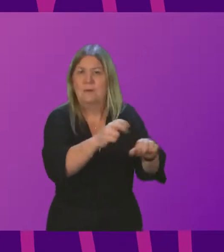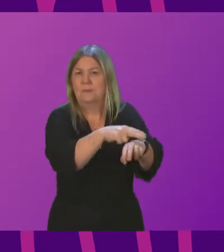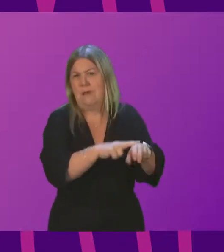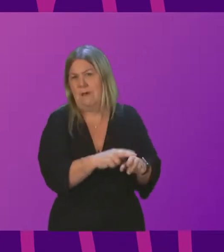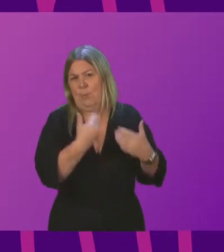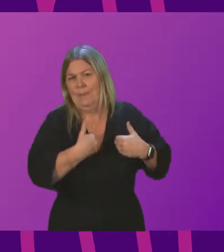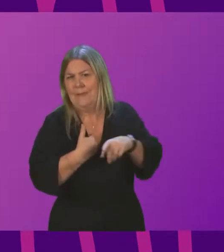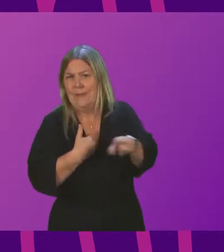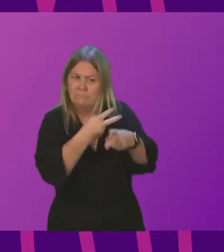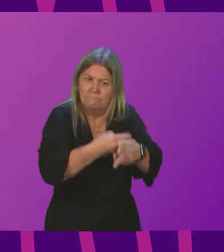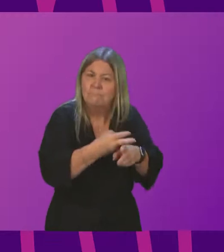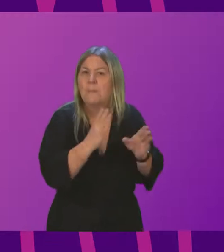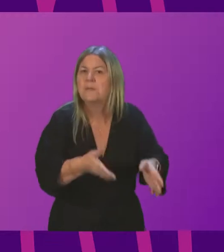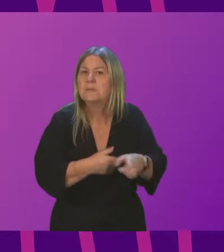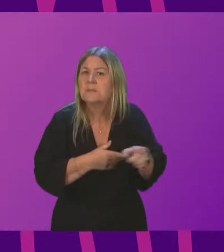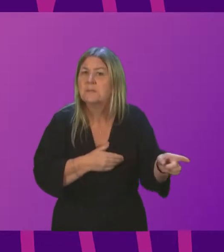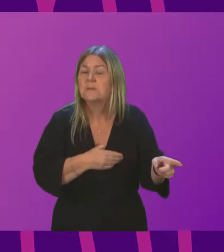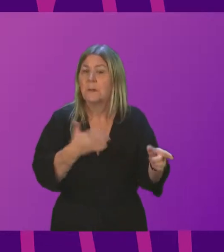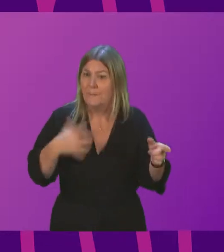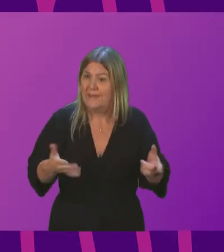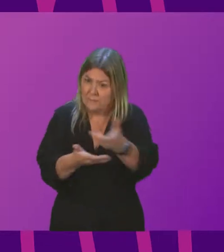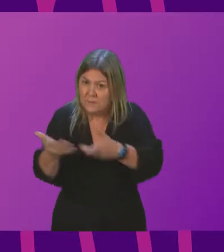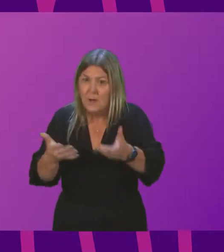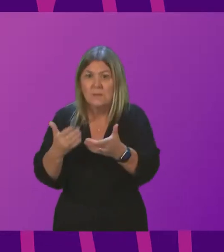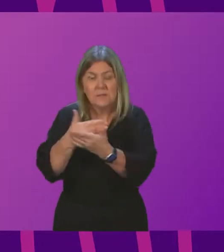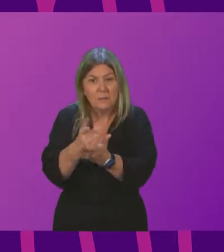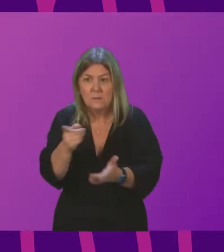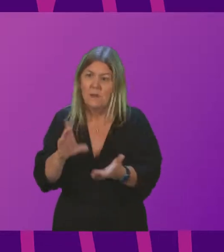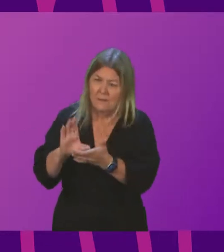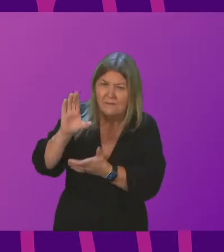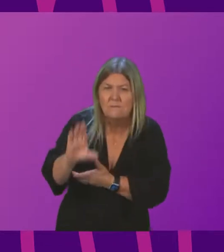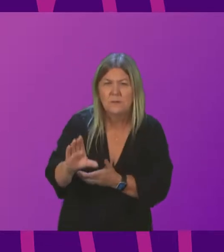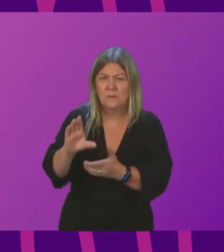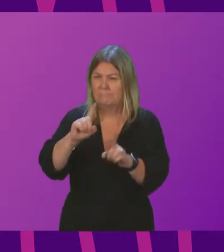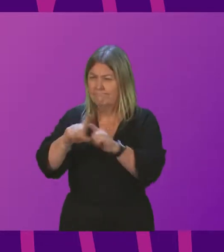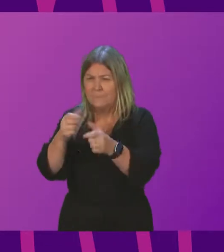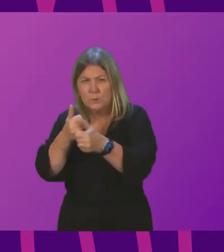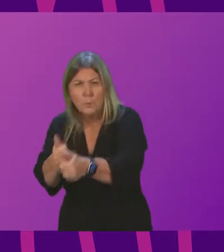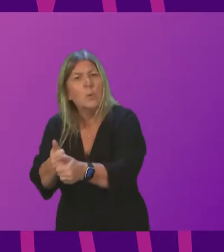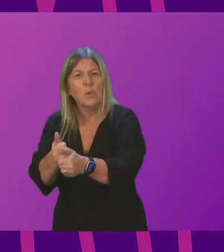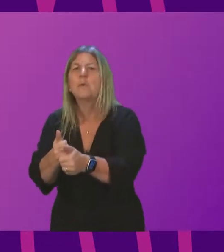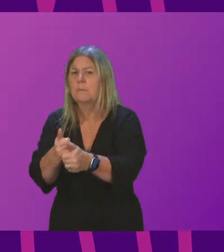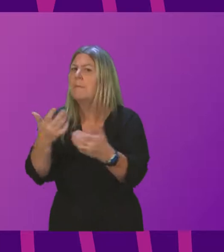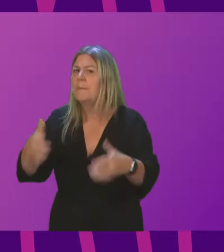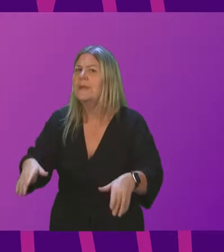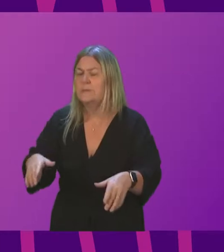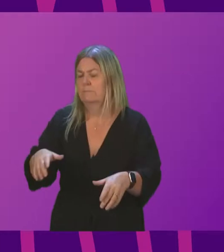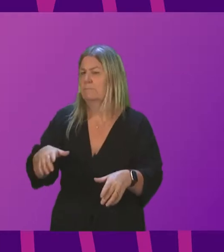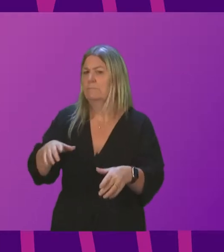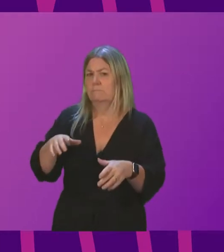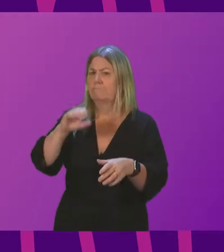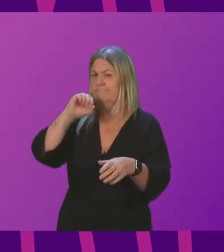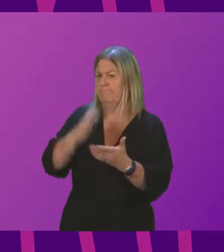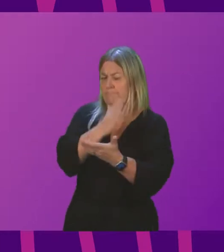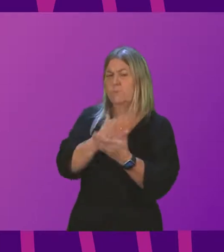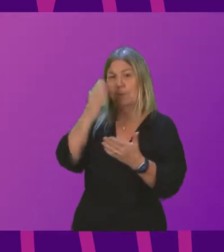staff. And through the discussions we have with the sector about funding and other support, we will, as we will do in all sectors, make sure that mental